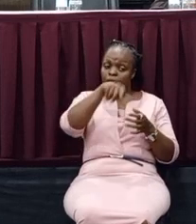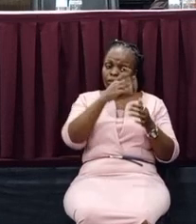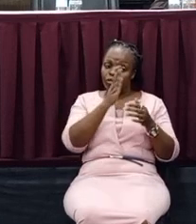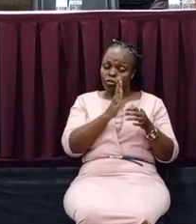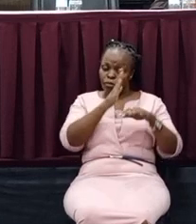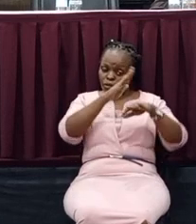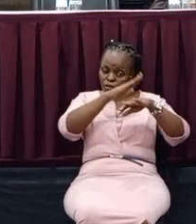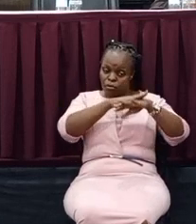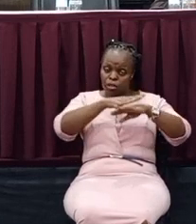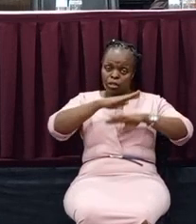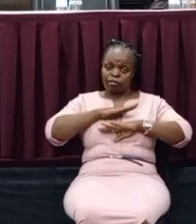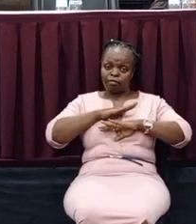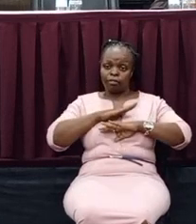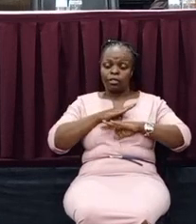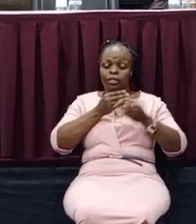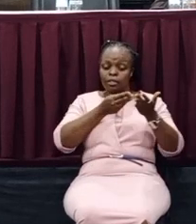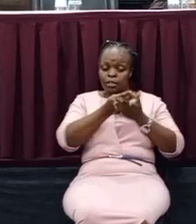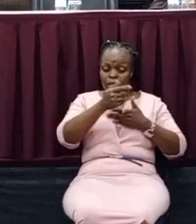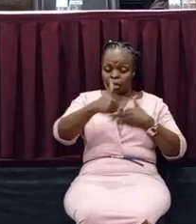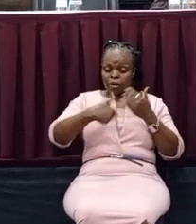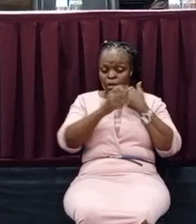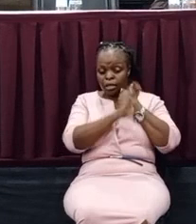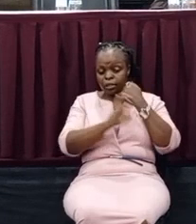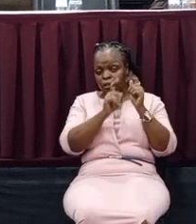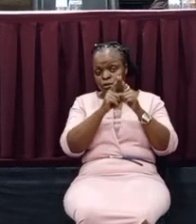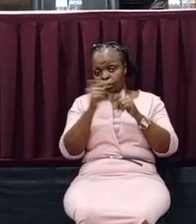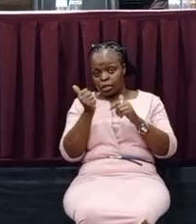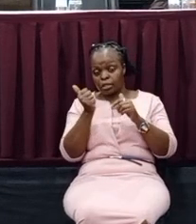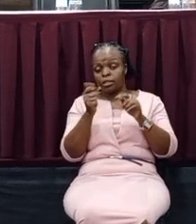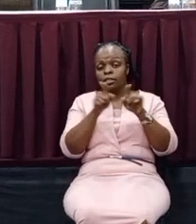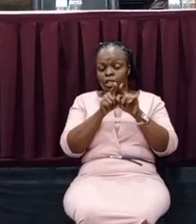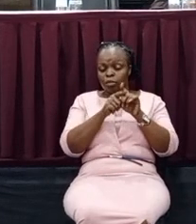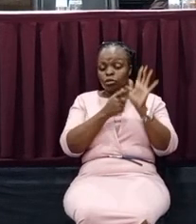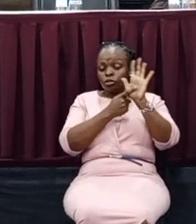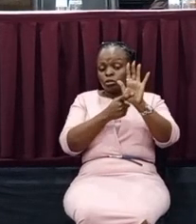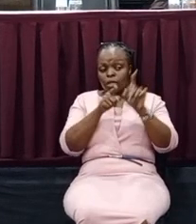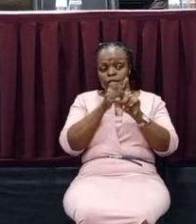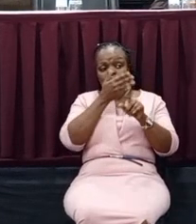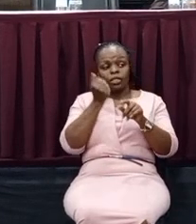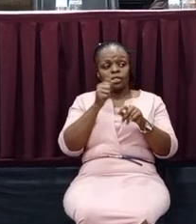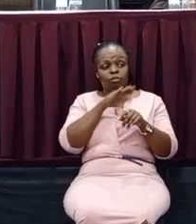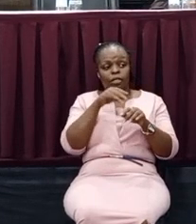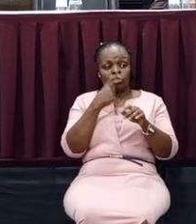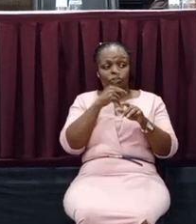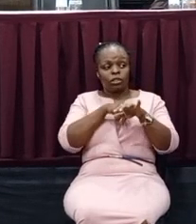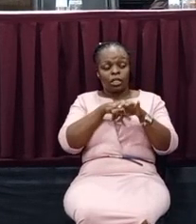and sell our country to the others and present it as the best place. So when you are complaining, please